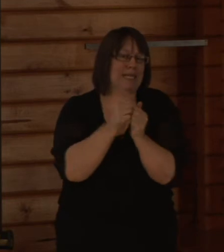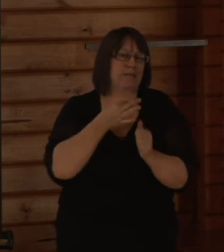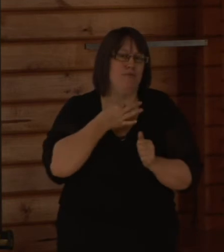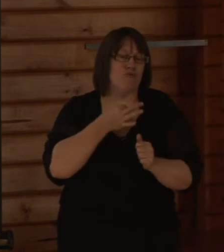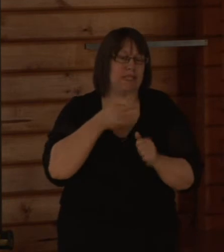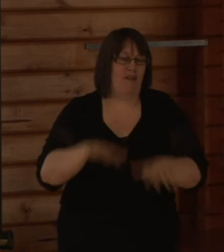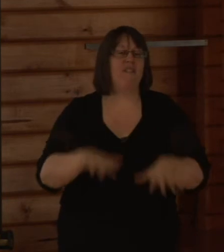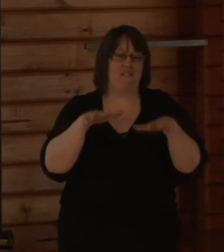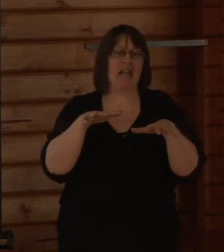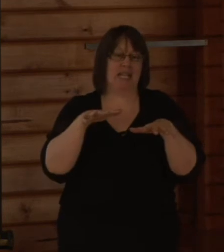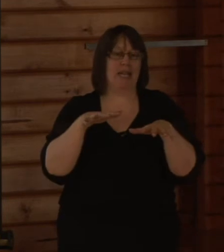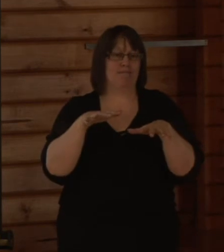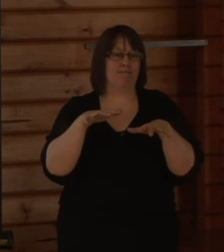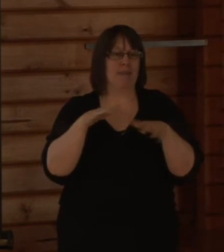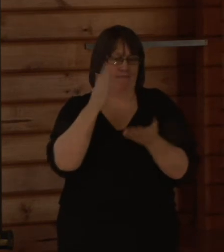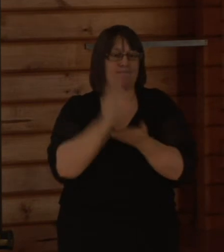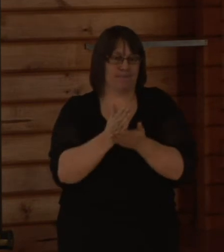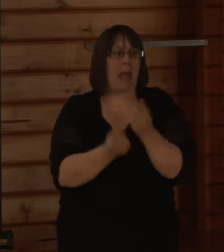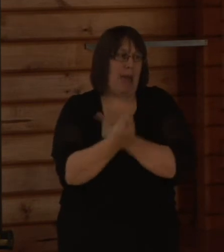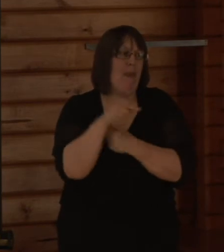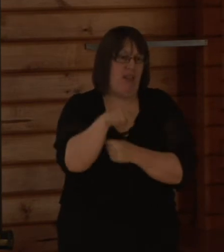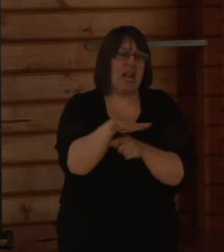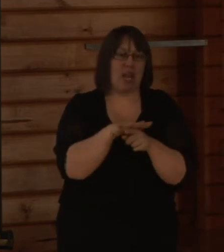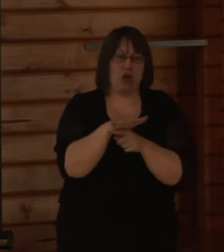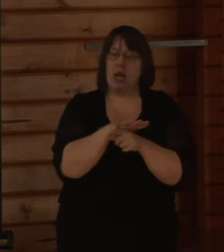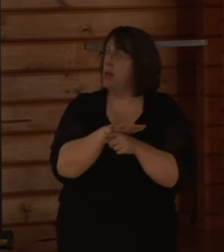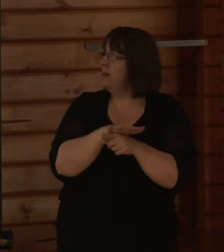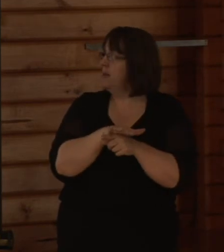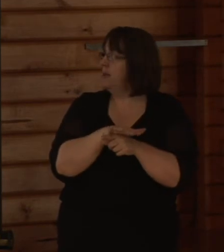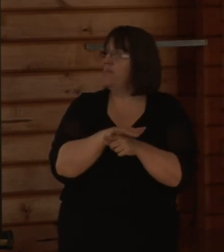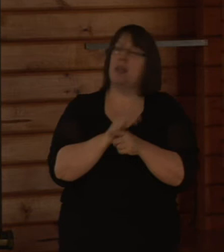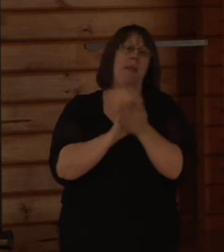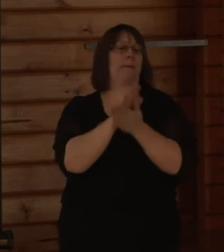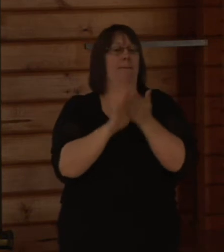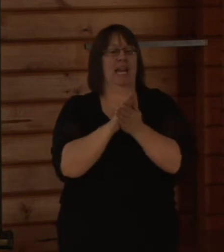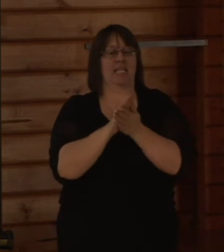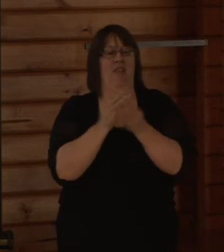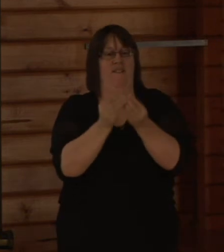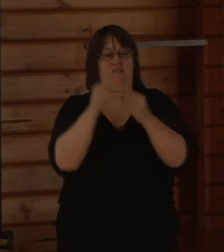has occurred on the site, the valuers make an assessment.